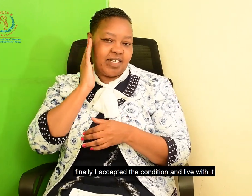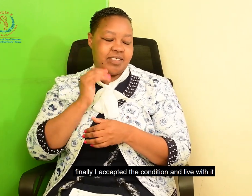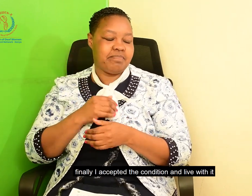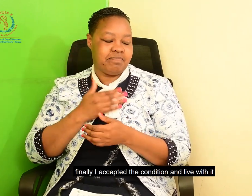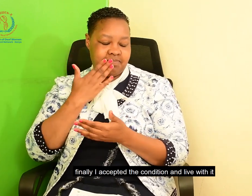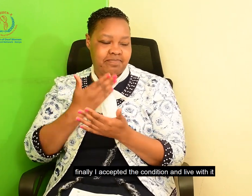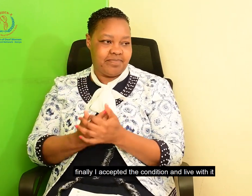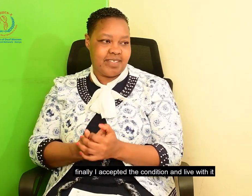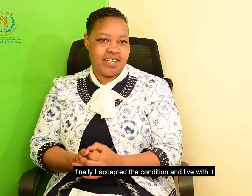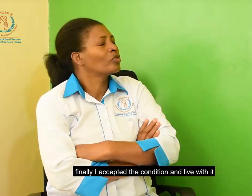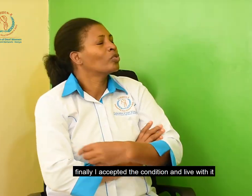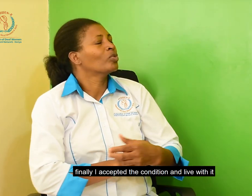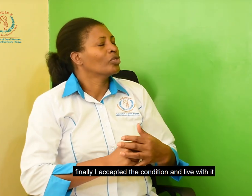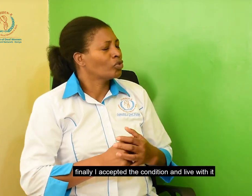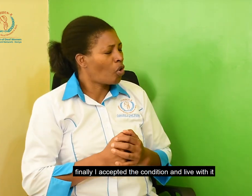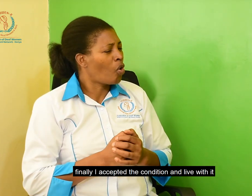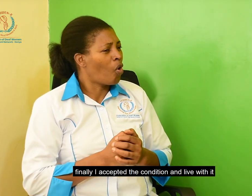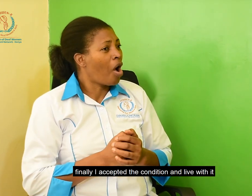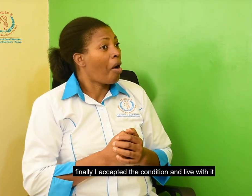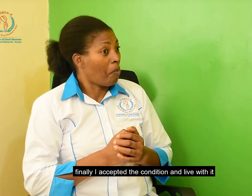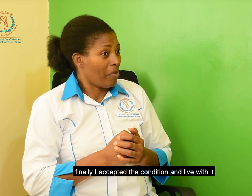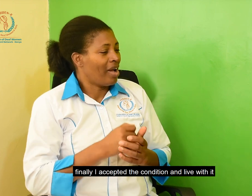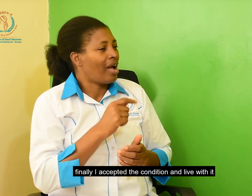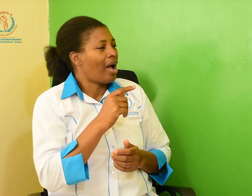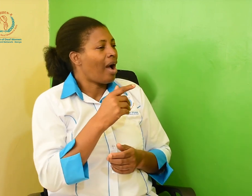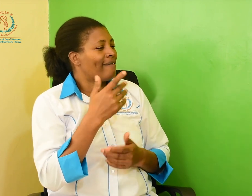I embraced the condition and accepted to live with it.